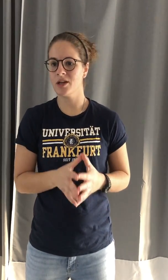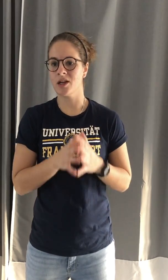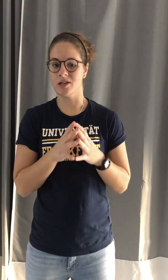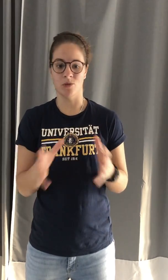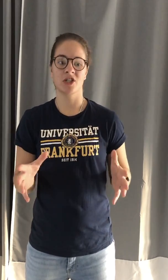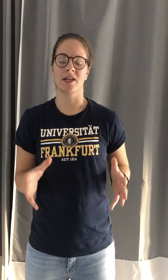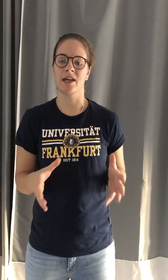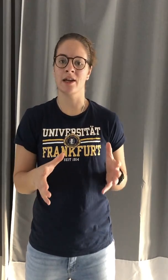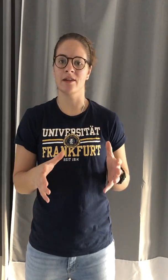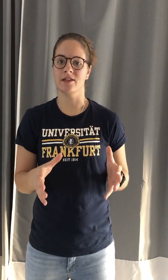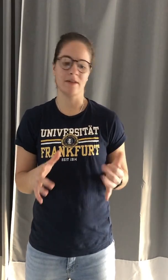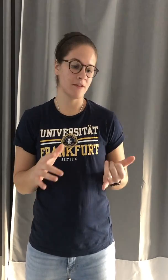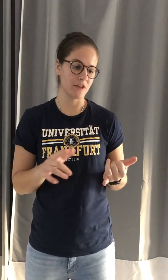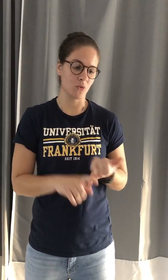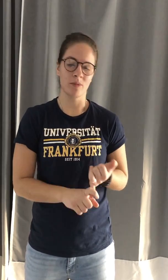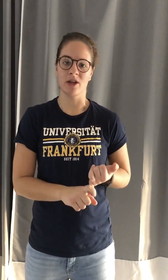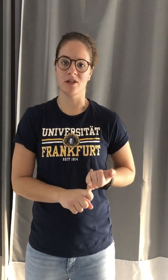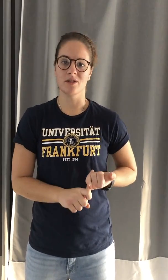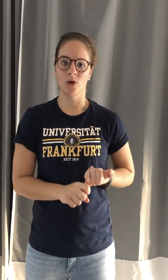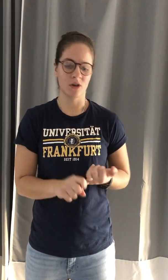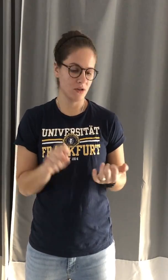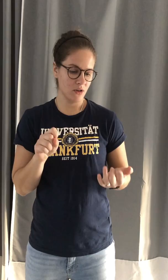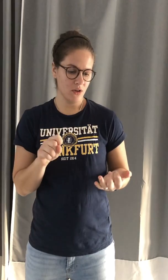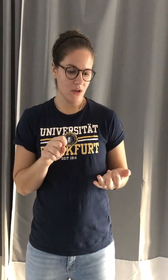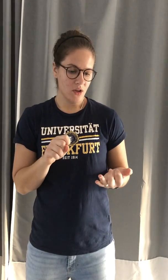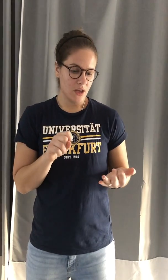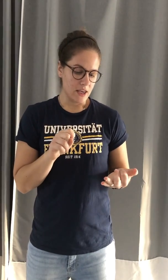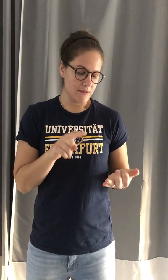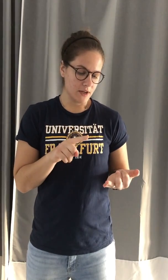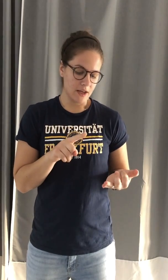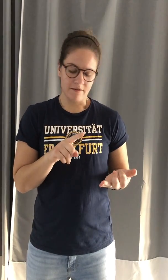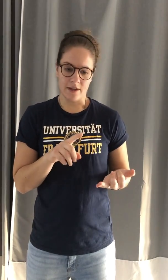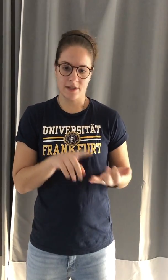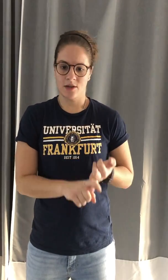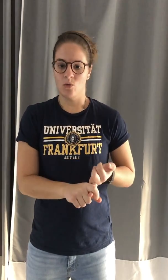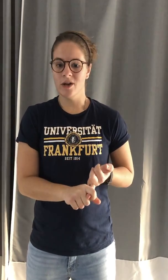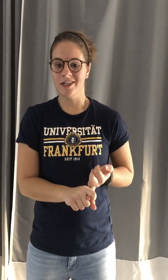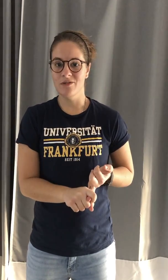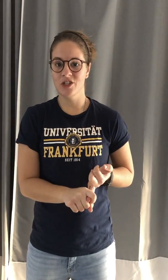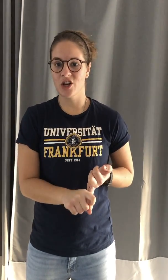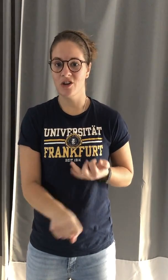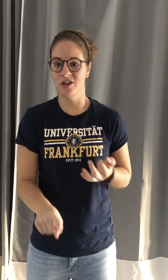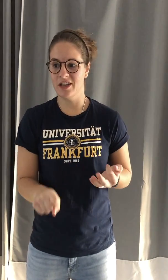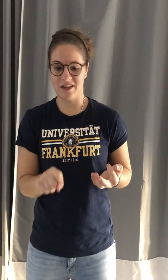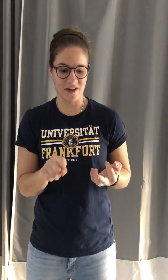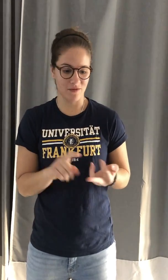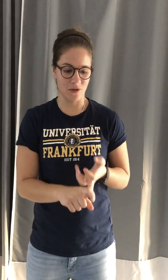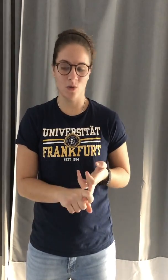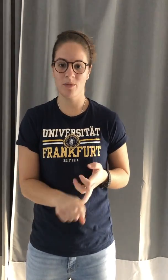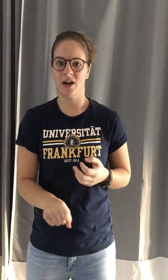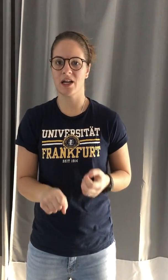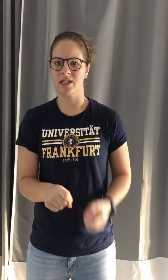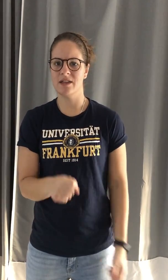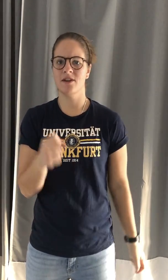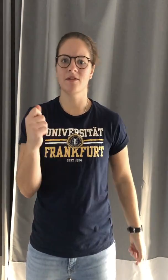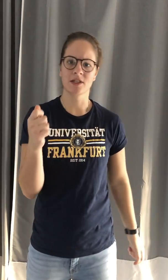going to get as much as I can out of this, even if it's one page of this book, even if it's one TV show, even if it's one podcast, even if it's